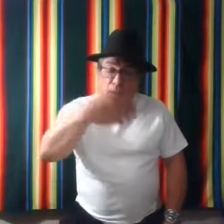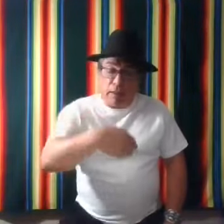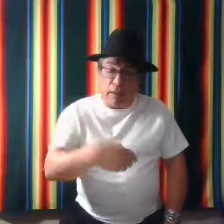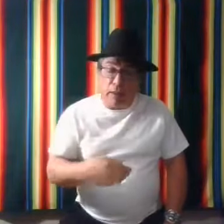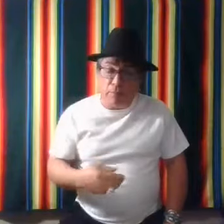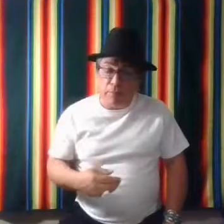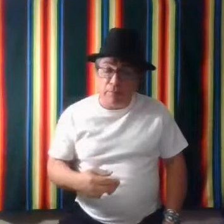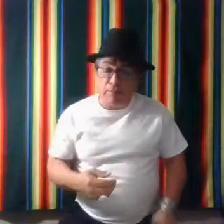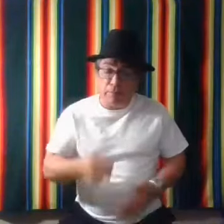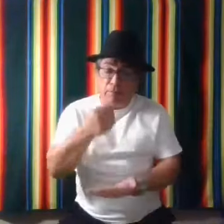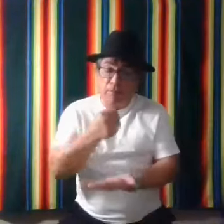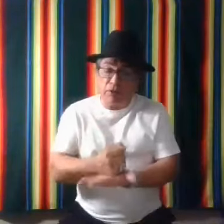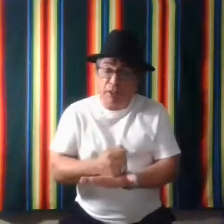Come. Sit.